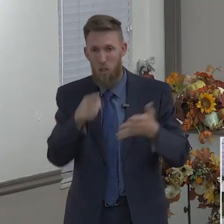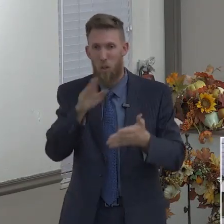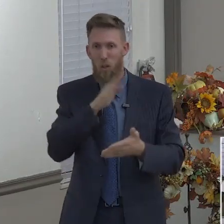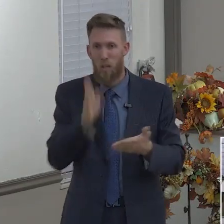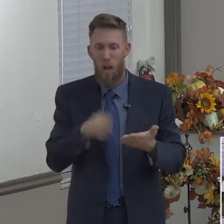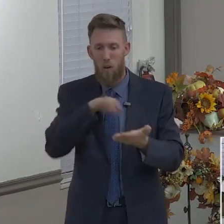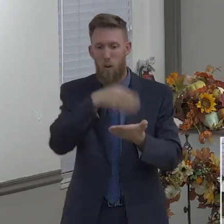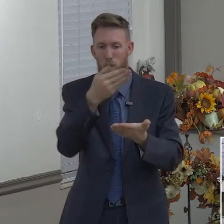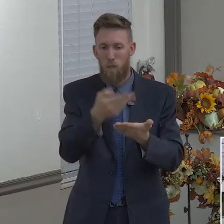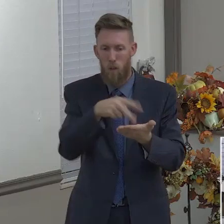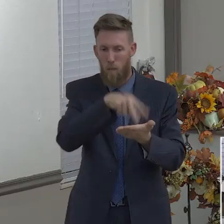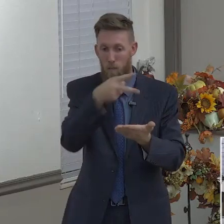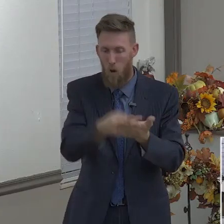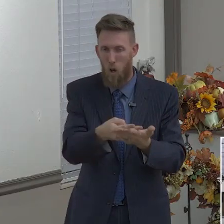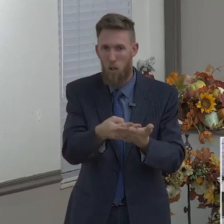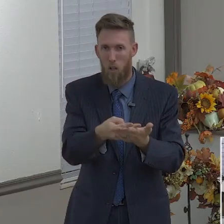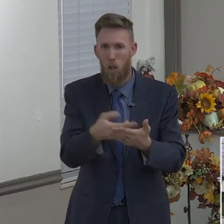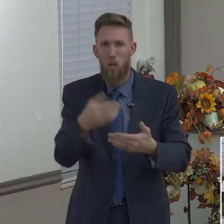calling and your election sure.